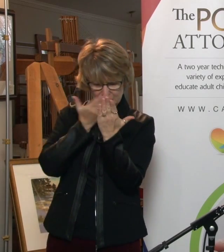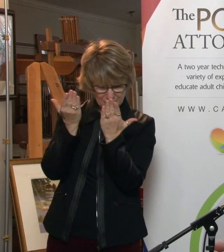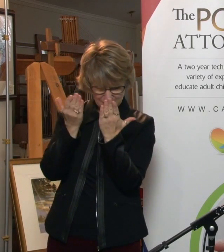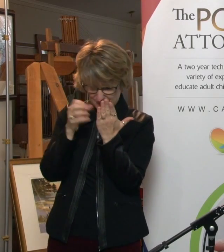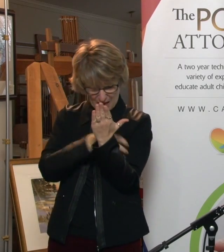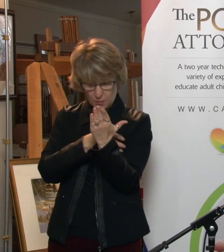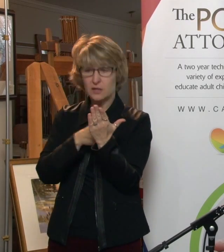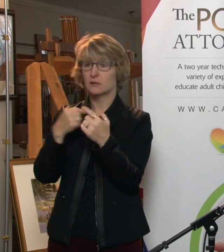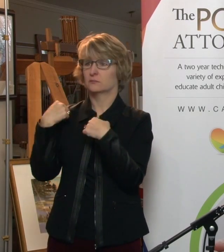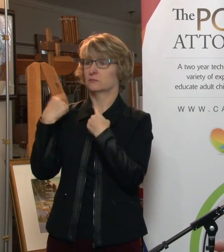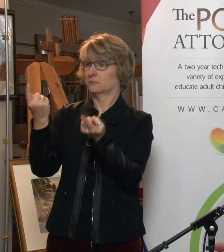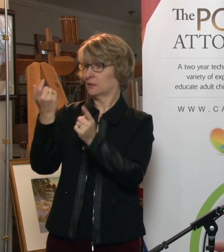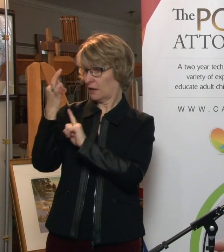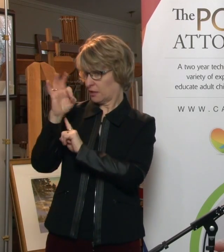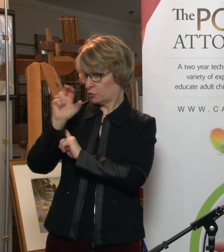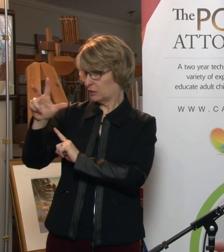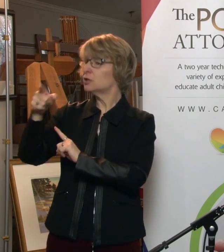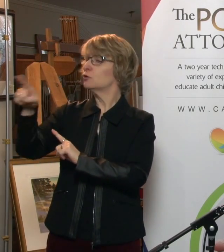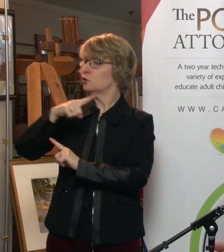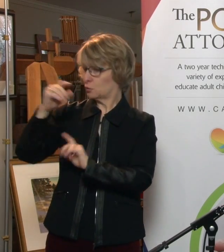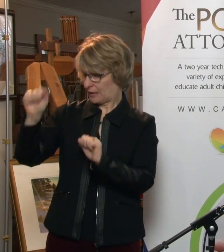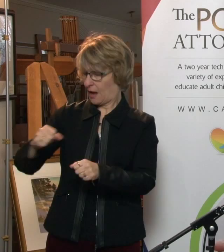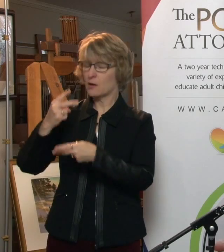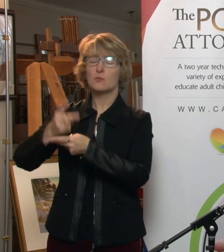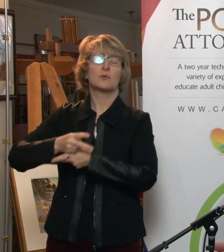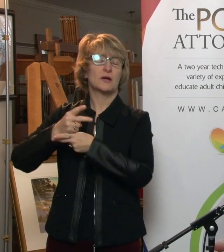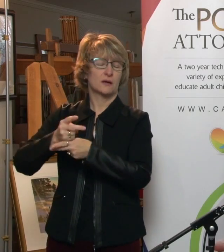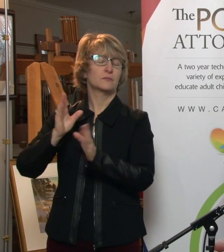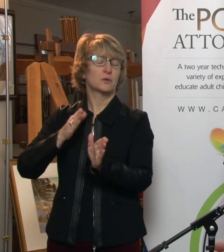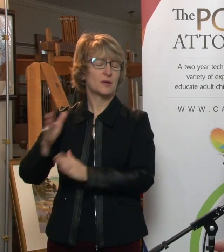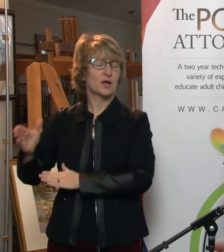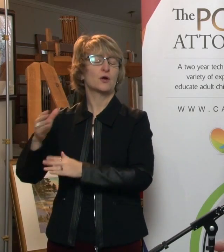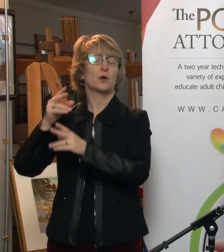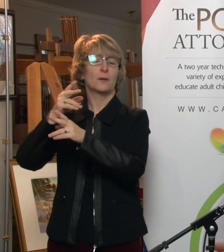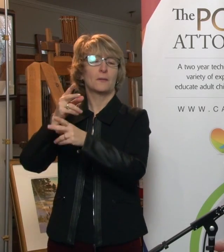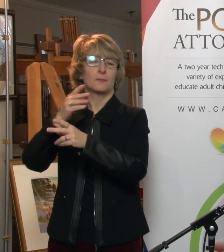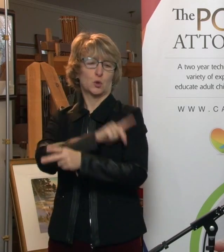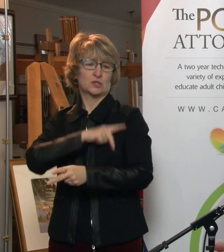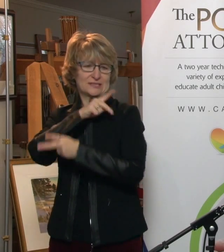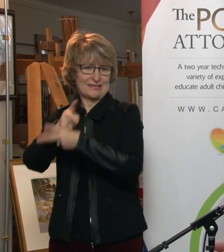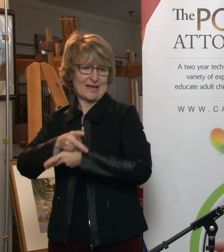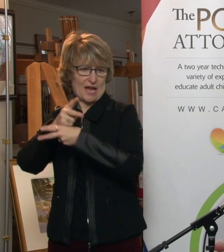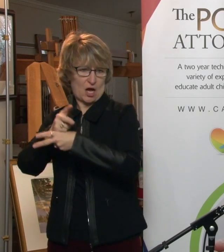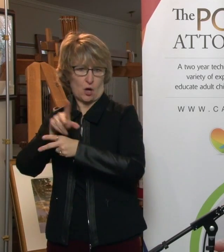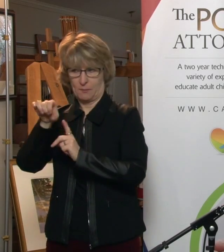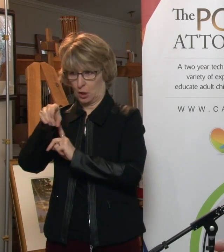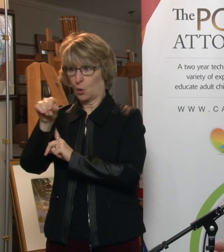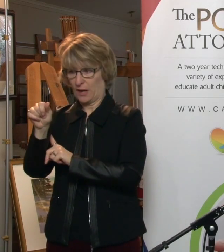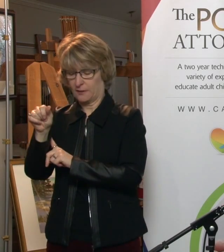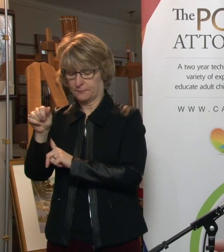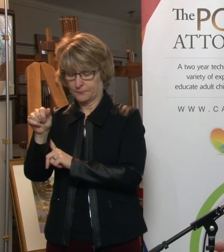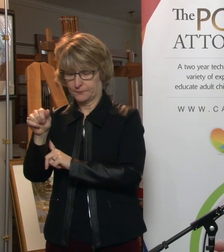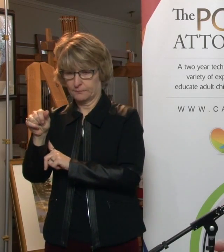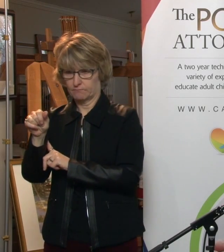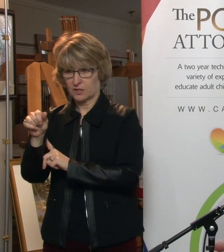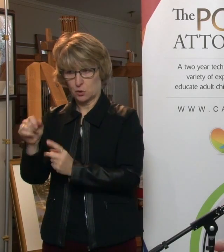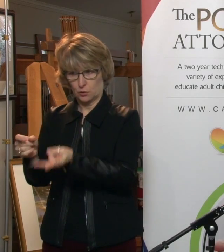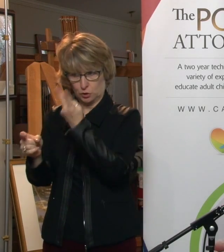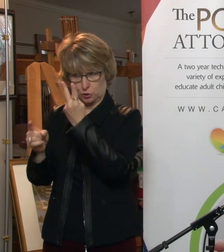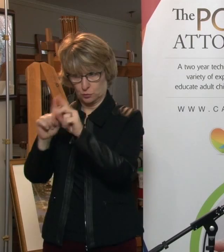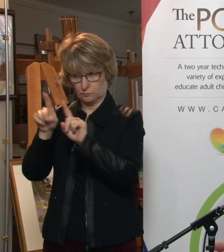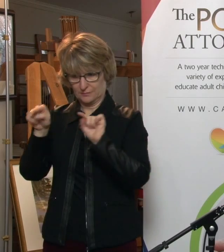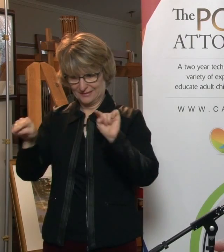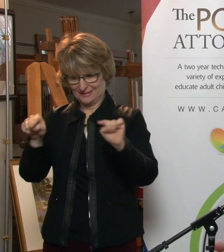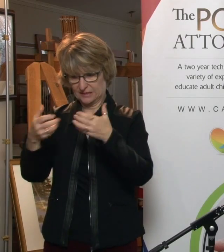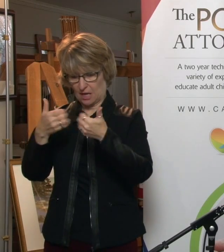ability, since 1993, to prepare the personal care powers of attorney. So, starting first with, so again, we have the two types,